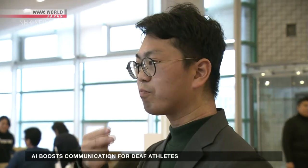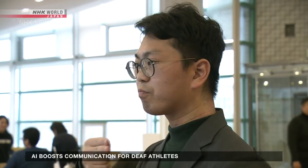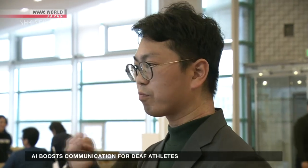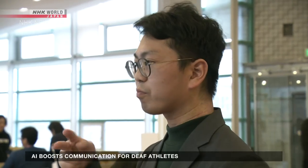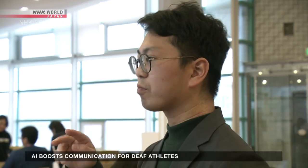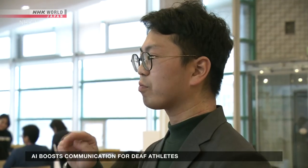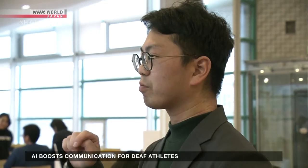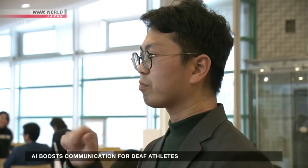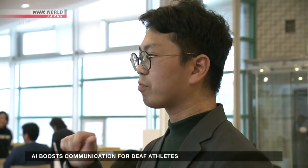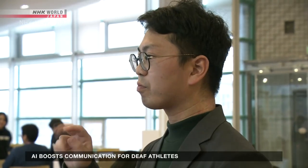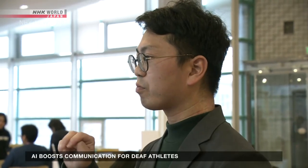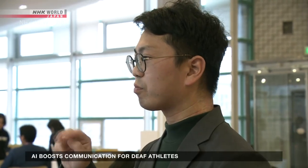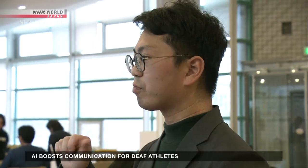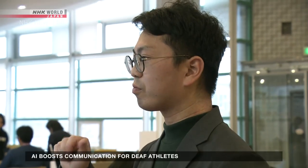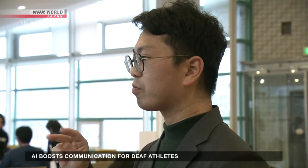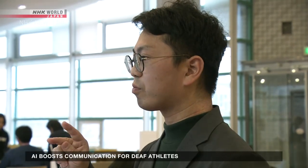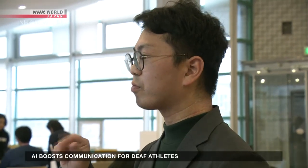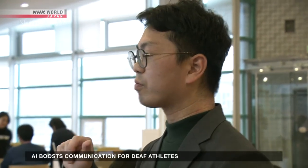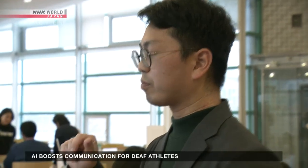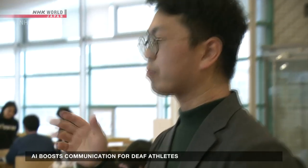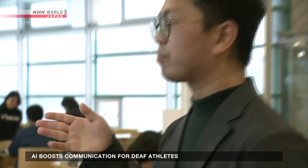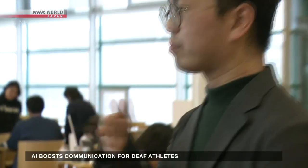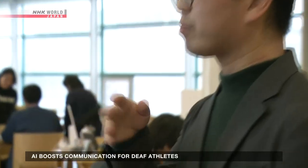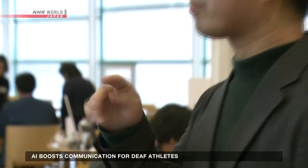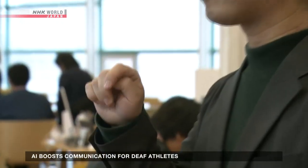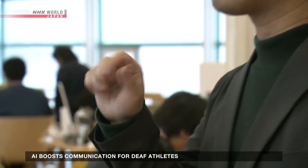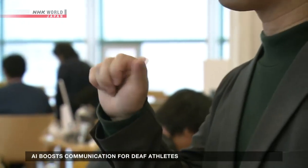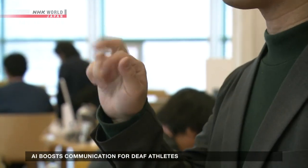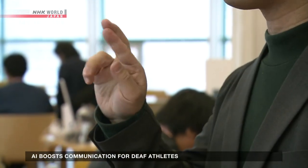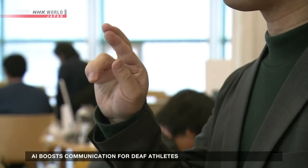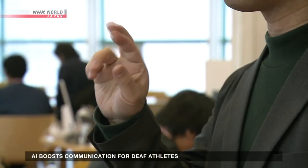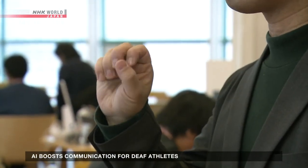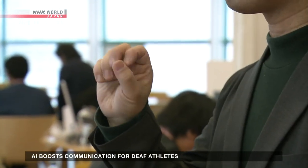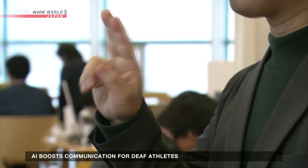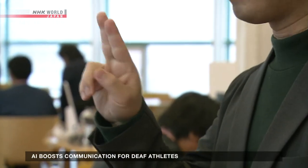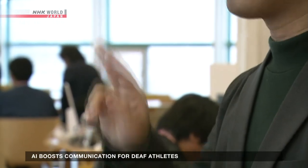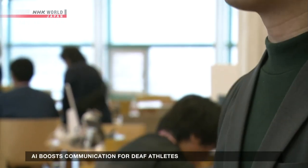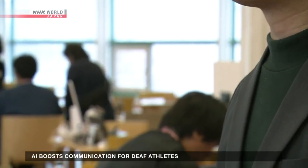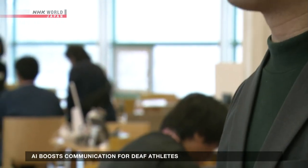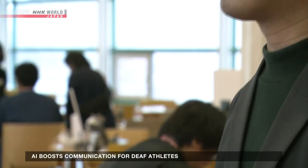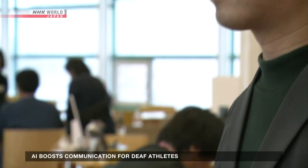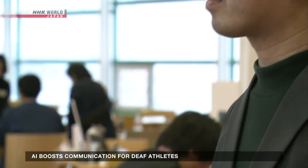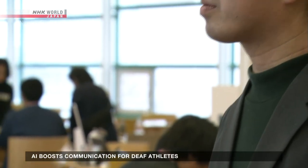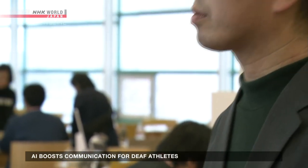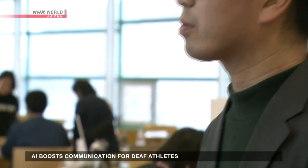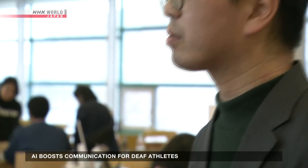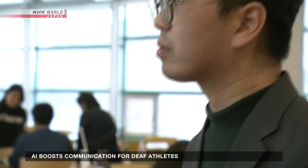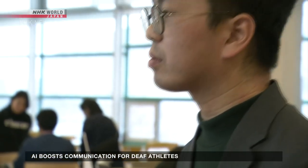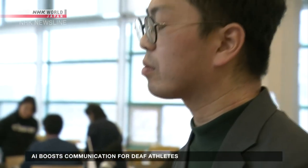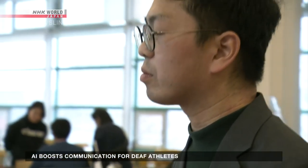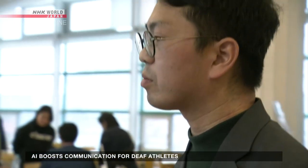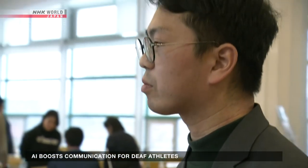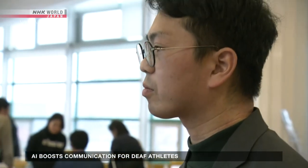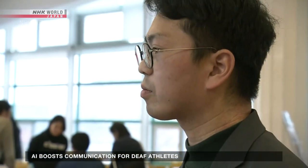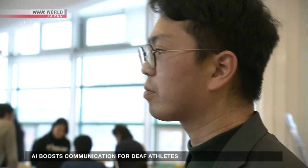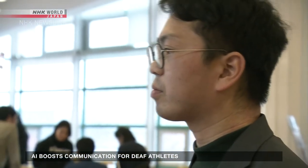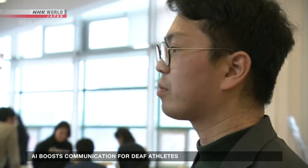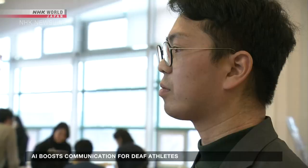I felt isolated, left behind in the flow of conversation. Even when I tried to follow